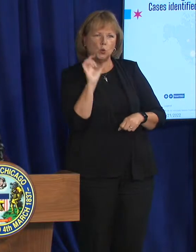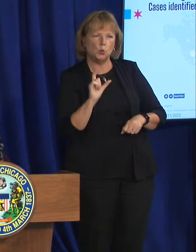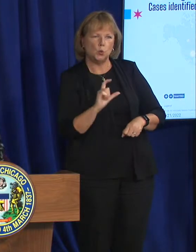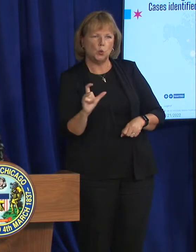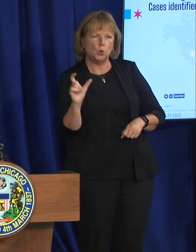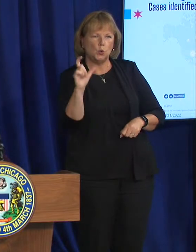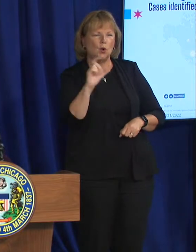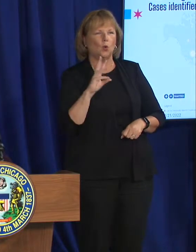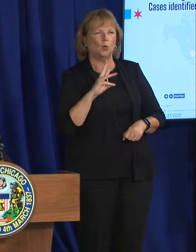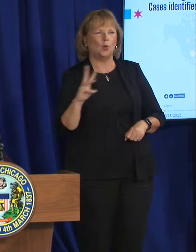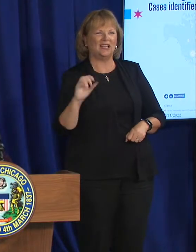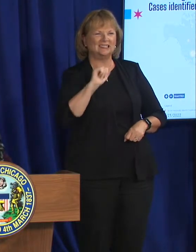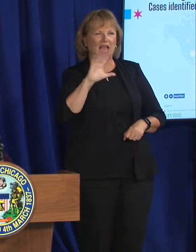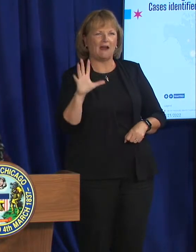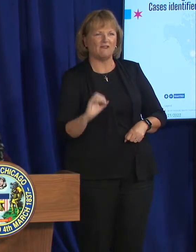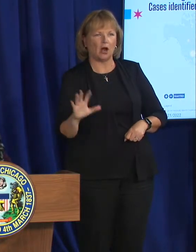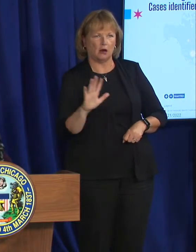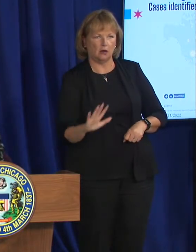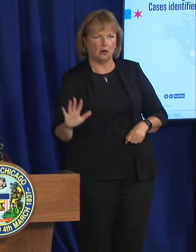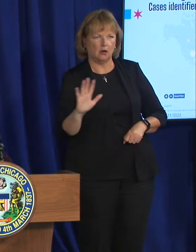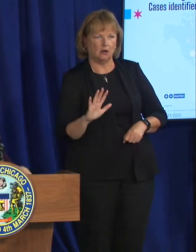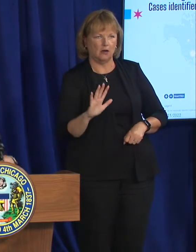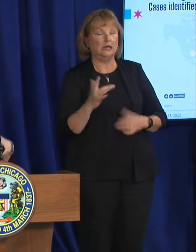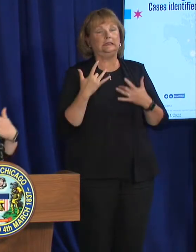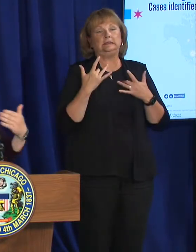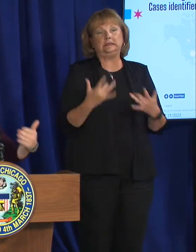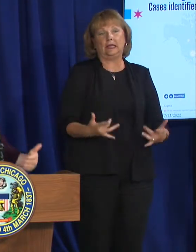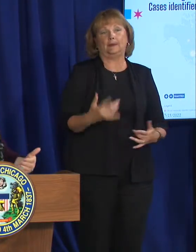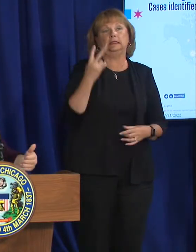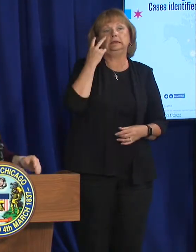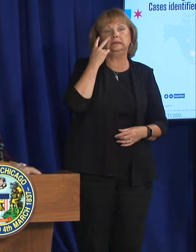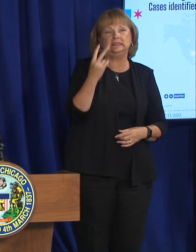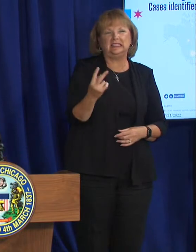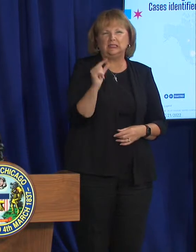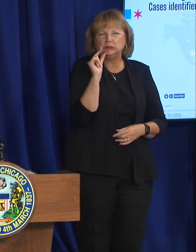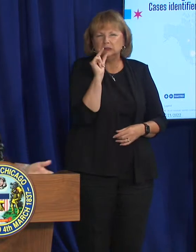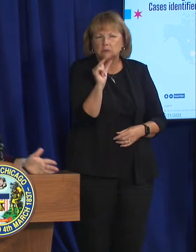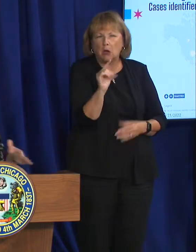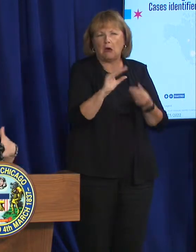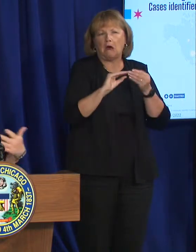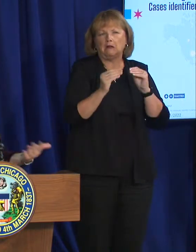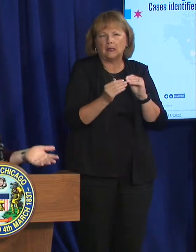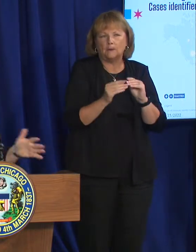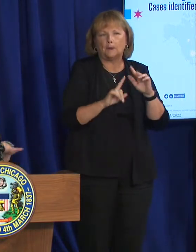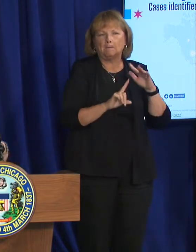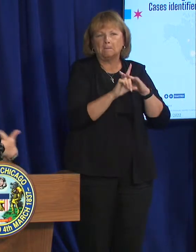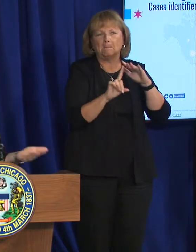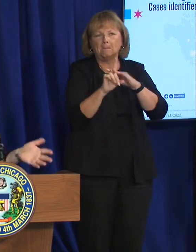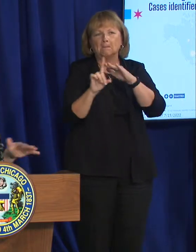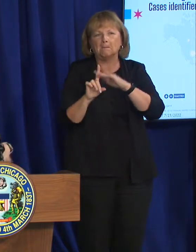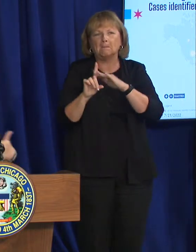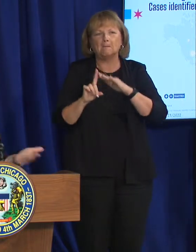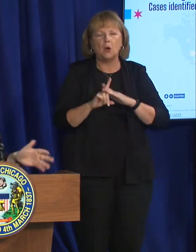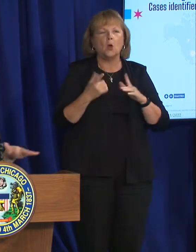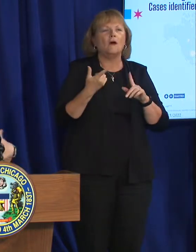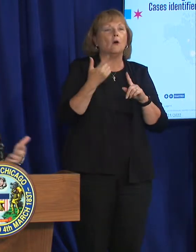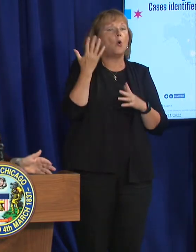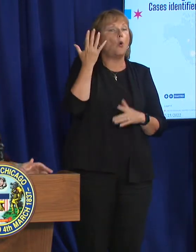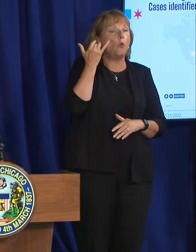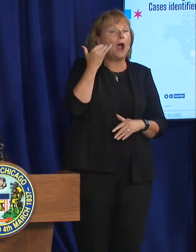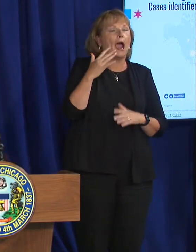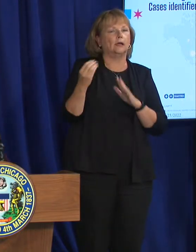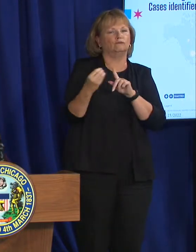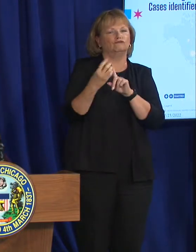map in Western Africa. And typically we see a relatively small number of cases that are more from exposure